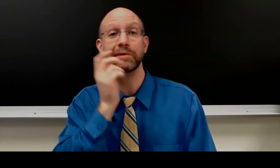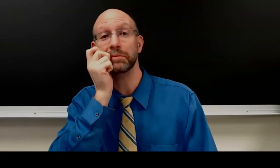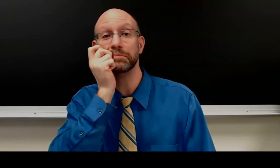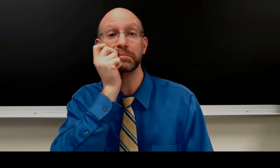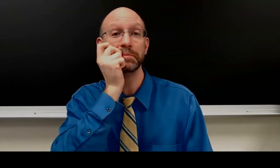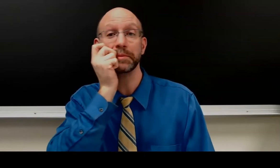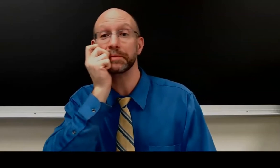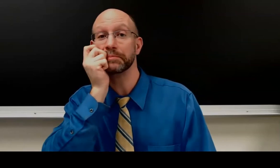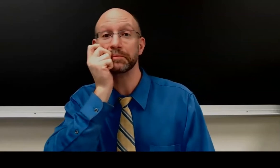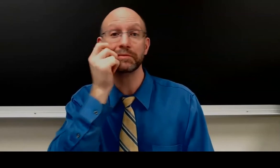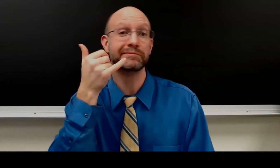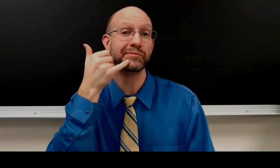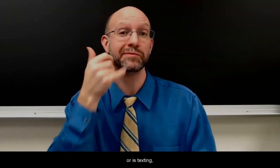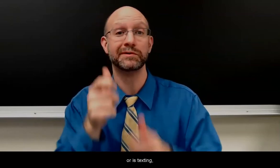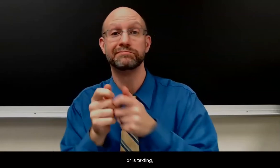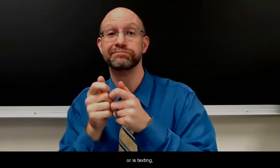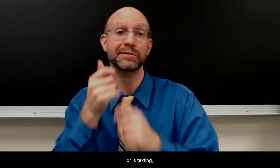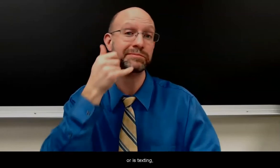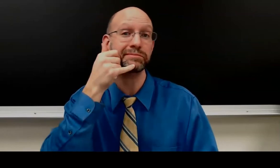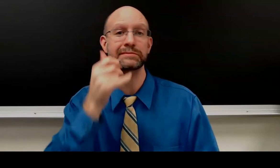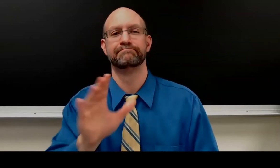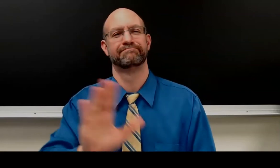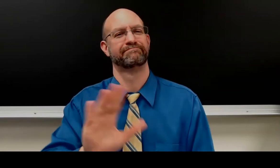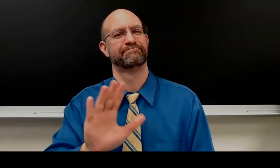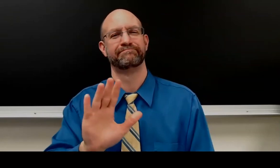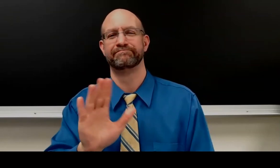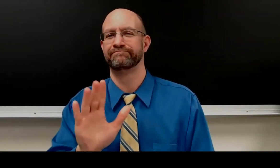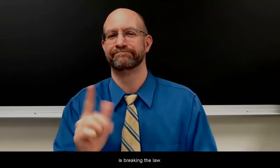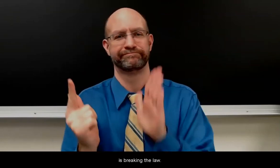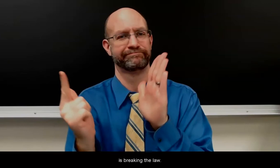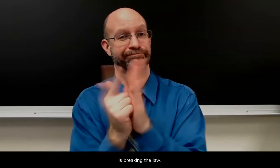or is texting, is breaking the law.